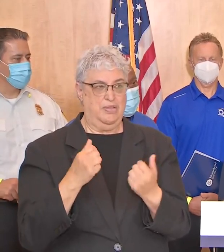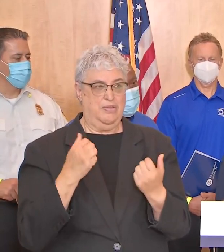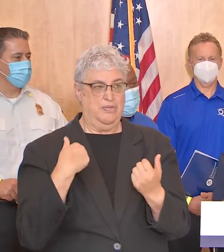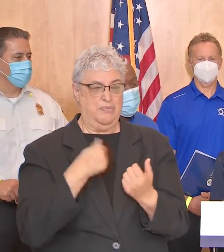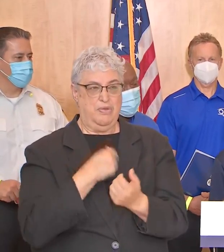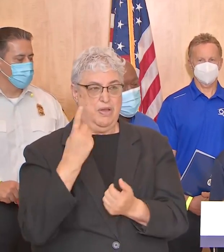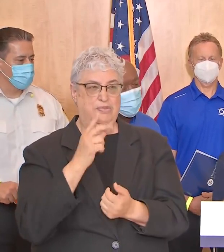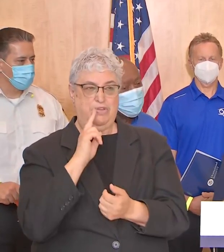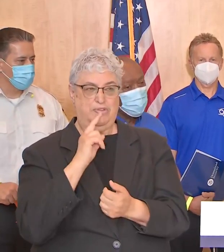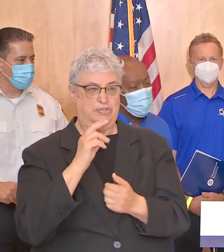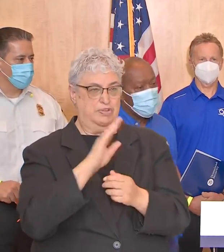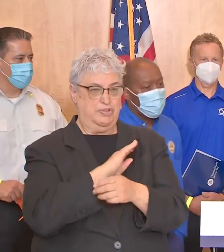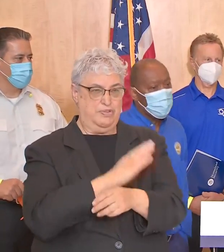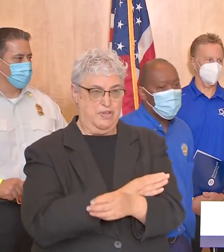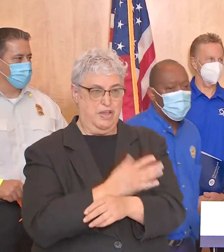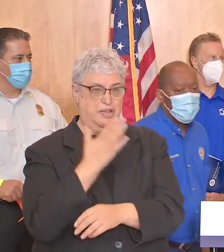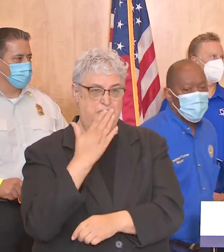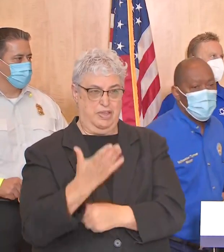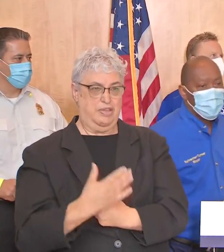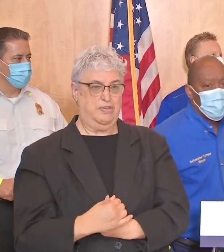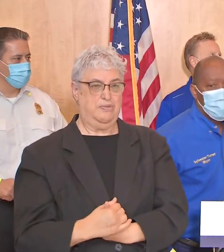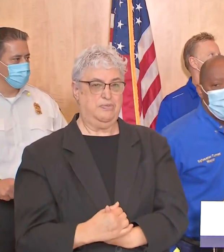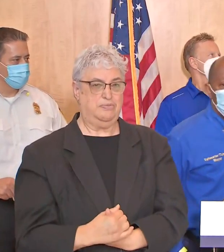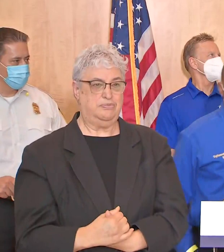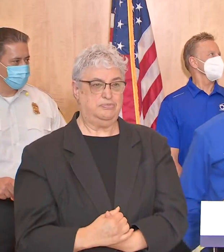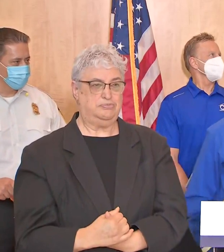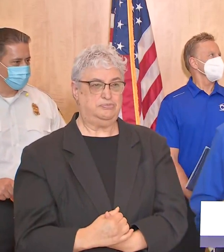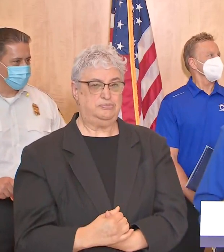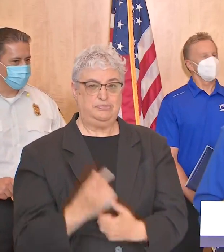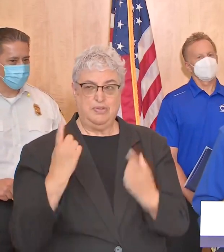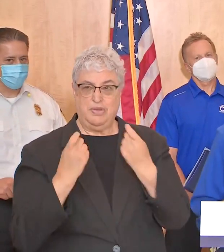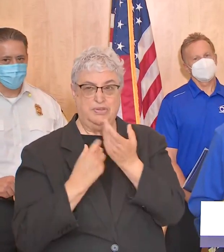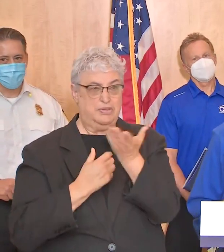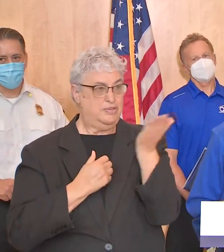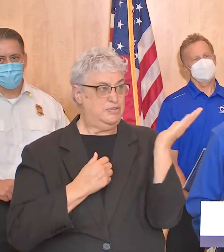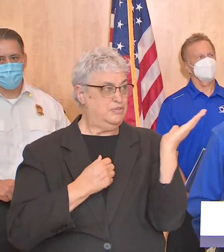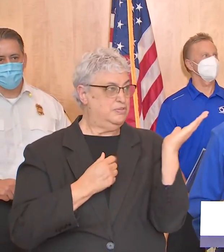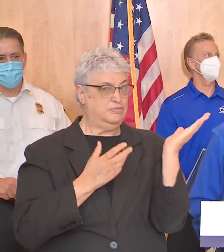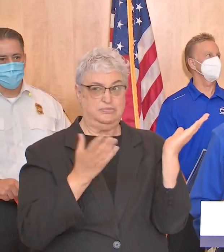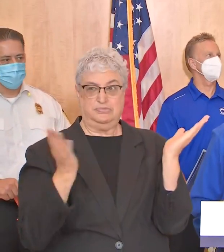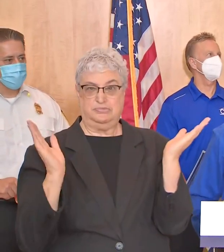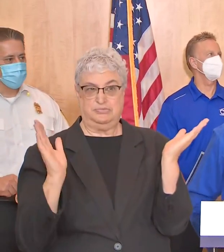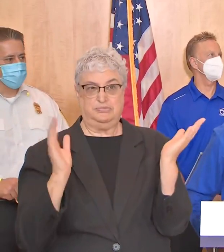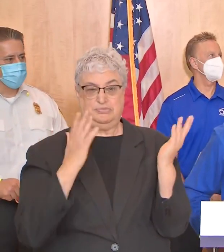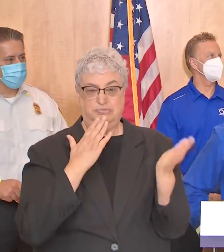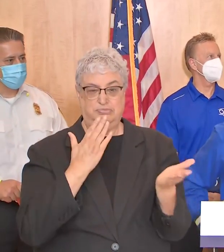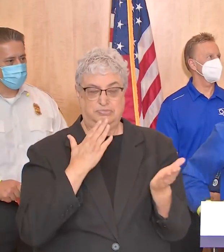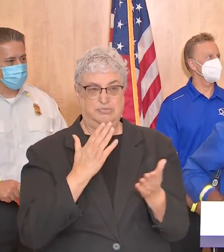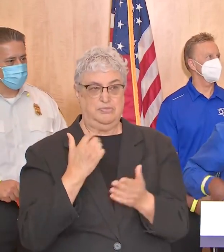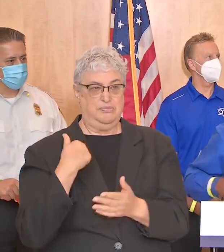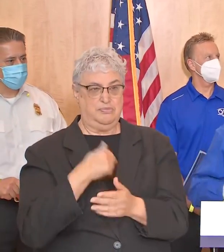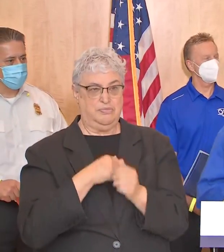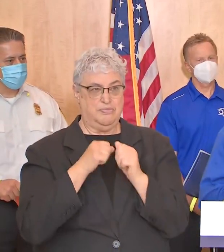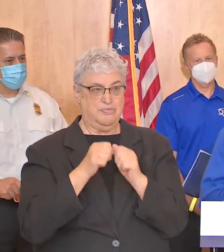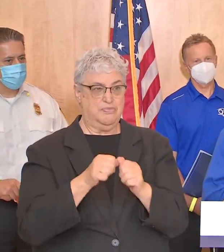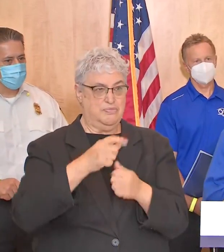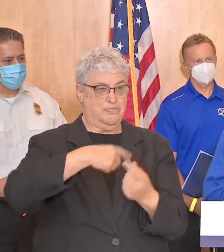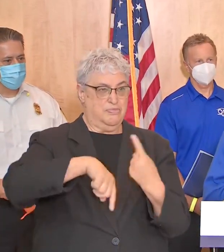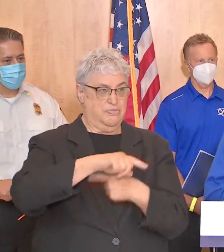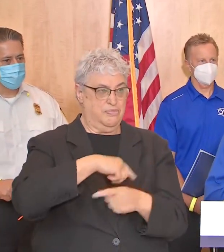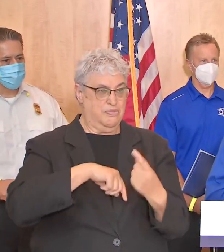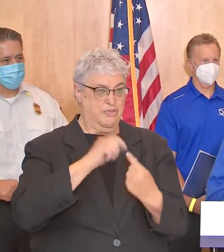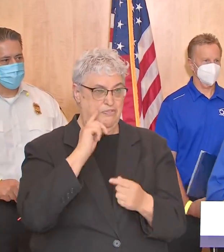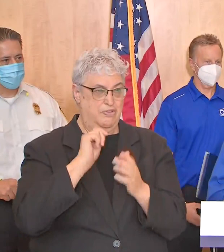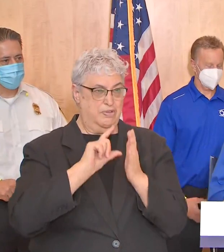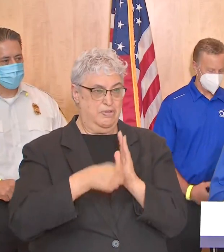always houston strong thank you any more questions all right well we're going to continue to be around here for a